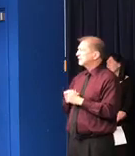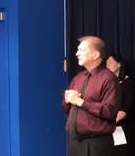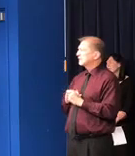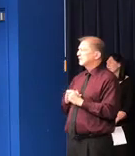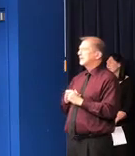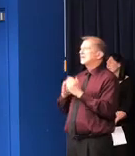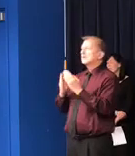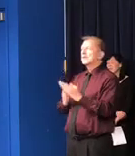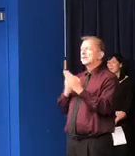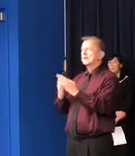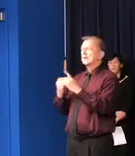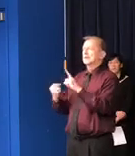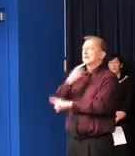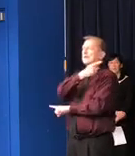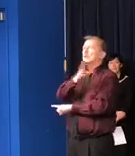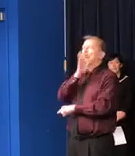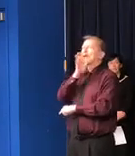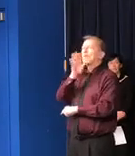casino?